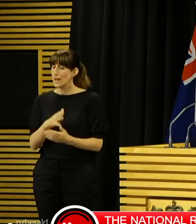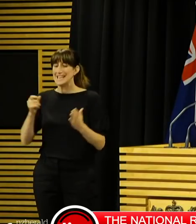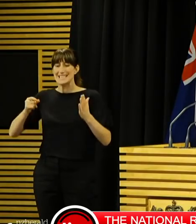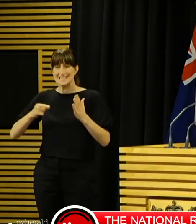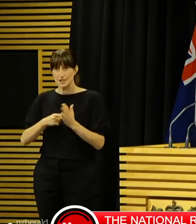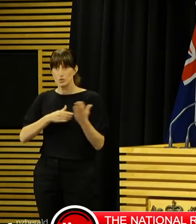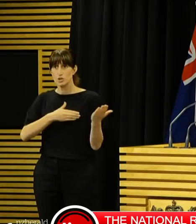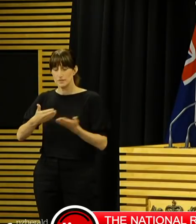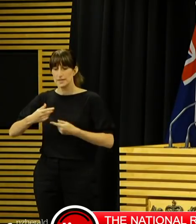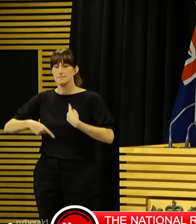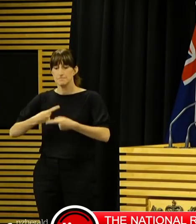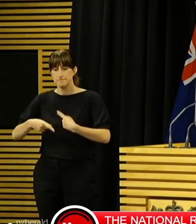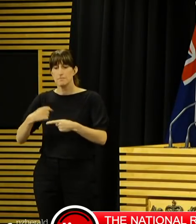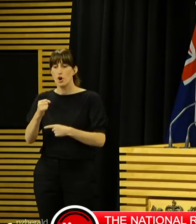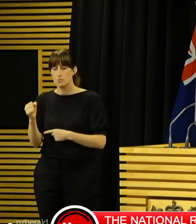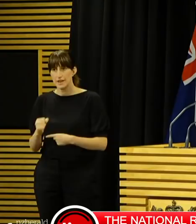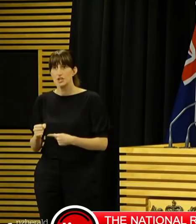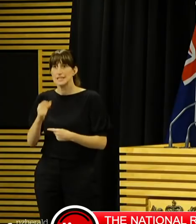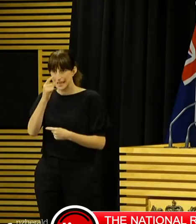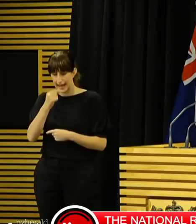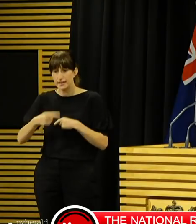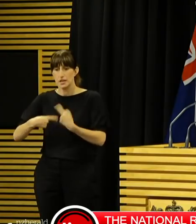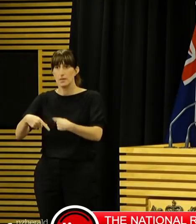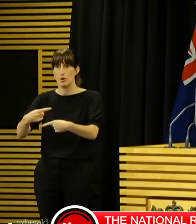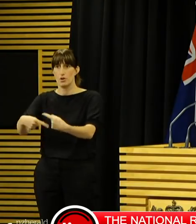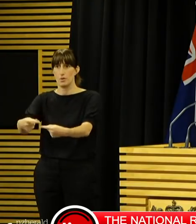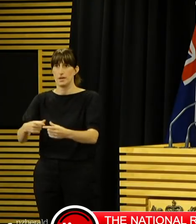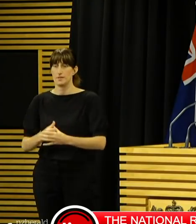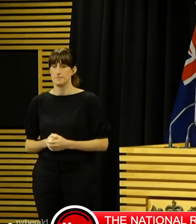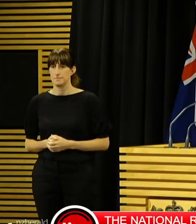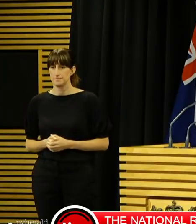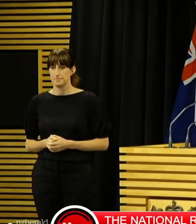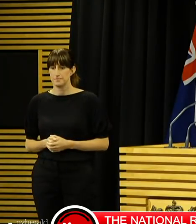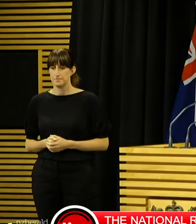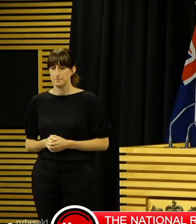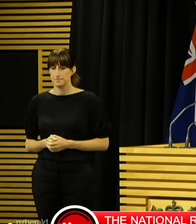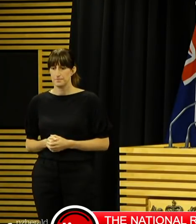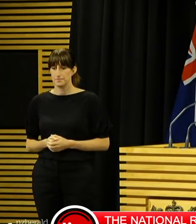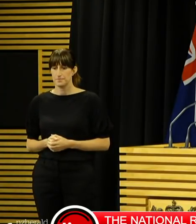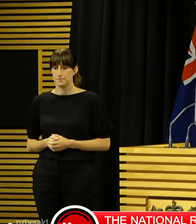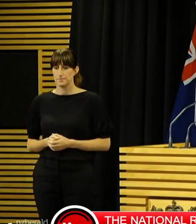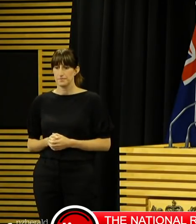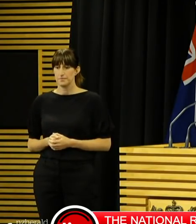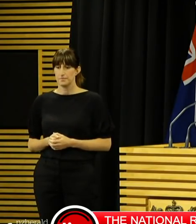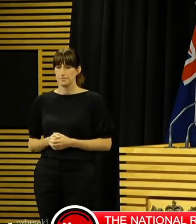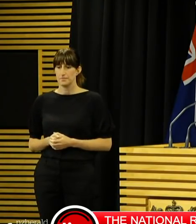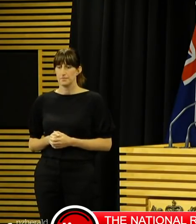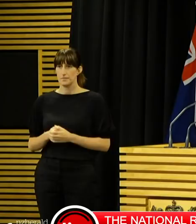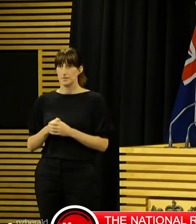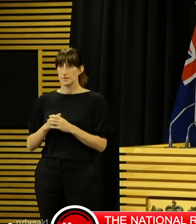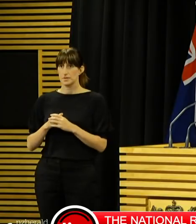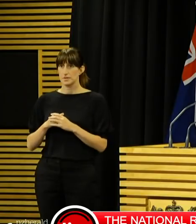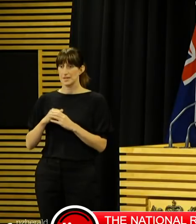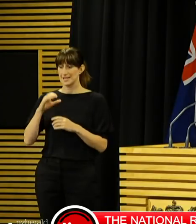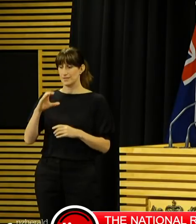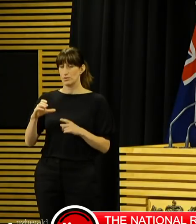services, operations and staff can remain up and running. For the purposes of the response, the powers of the Director,